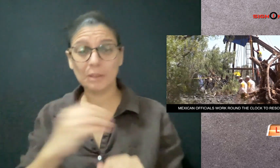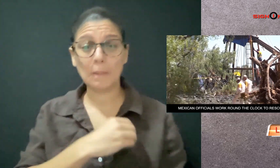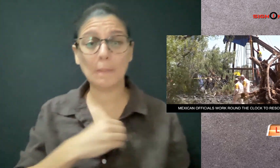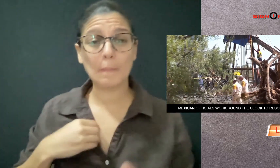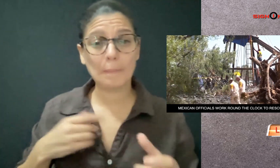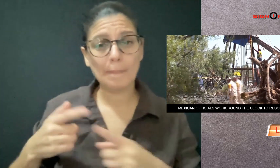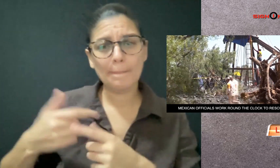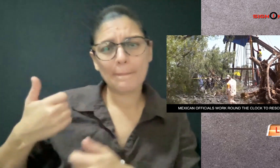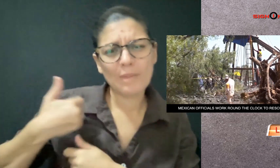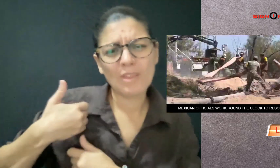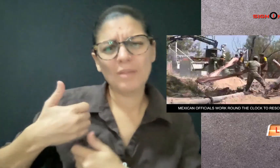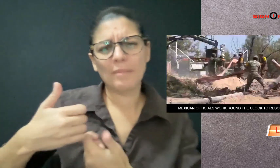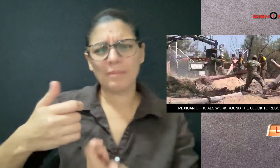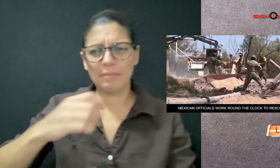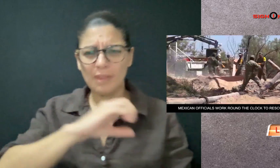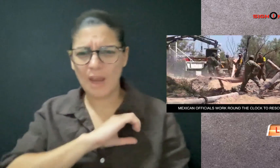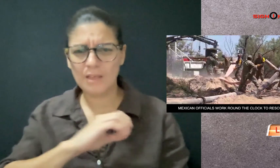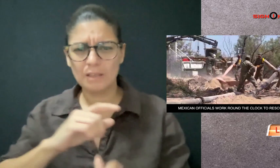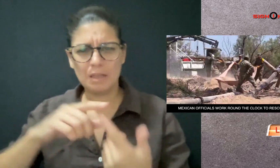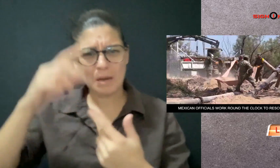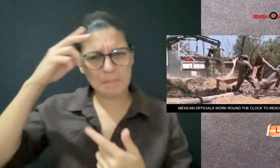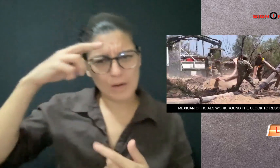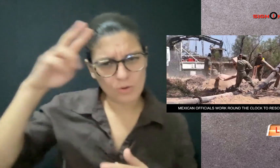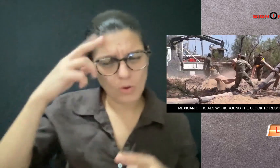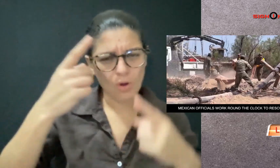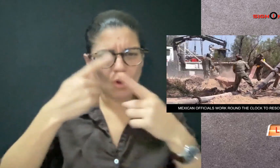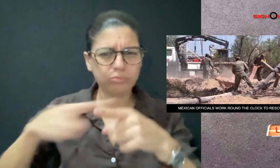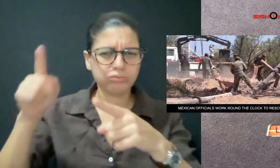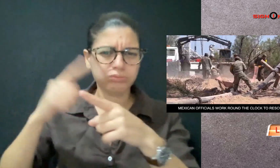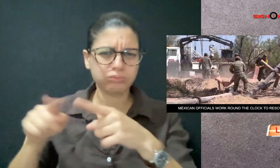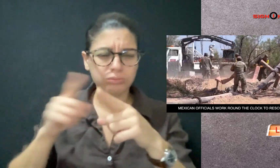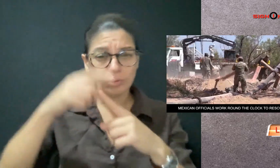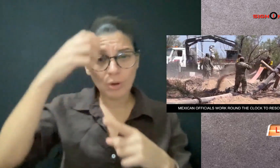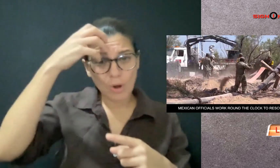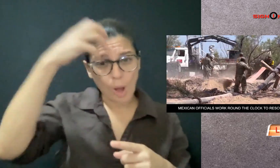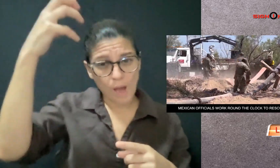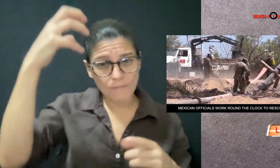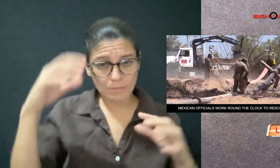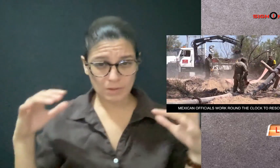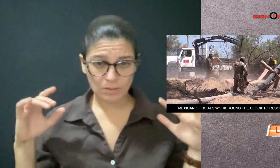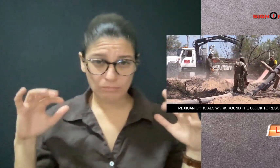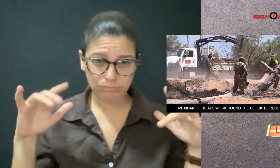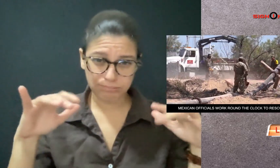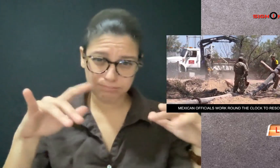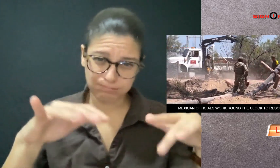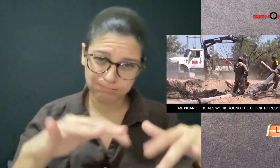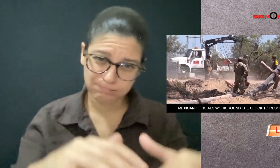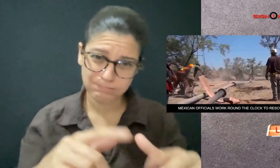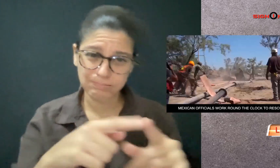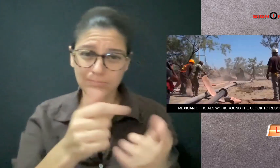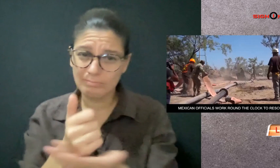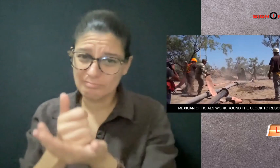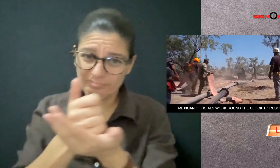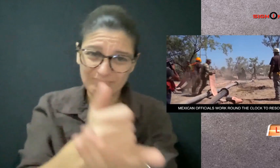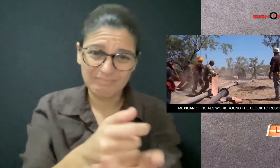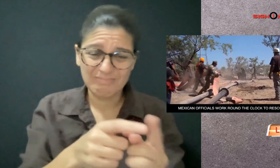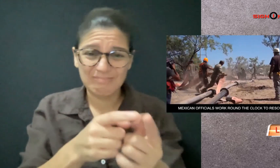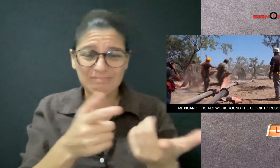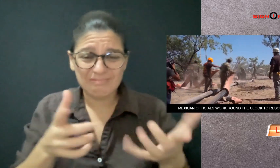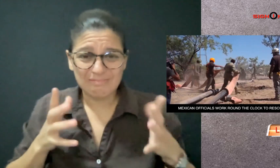Nearly 700 members of the Mexico Military Police and other government agencies are at the mine,